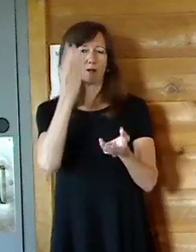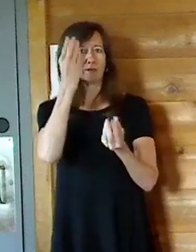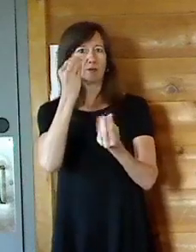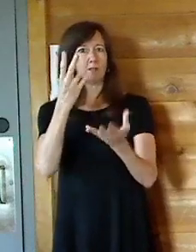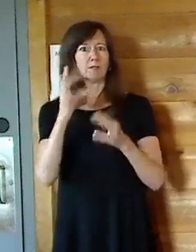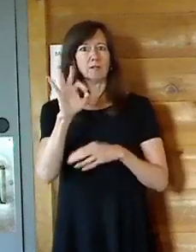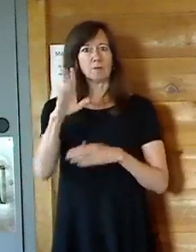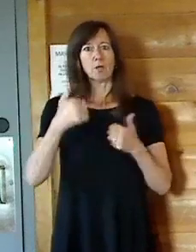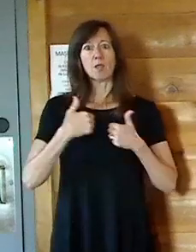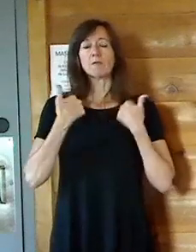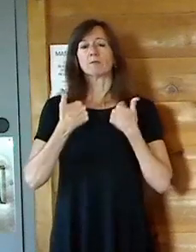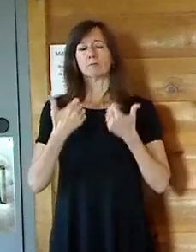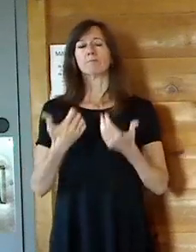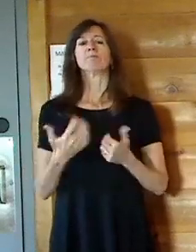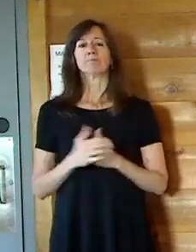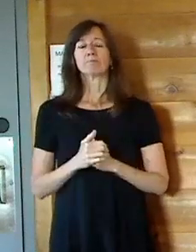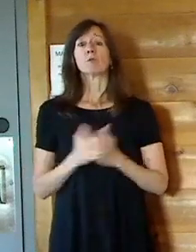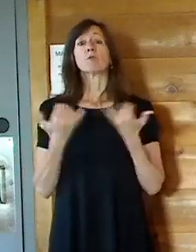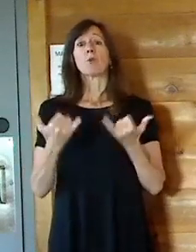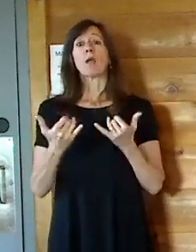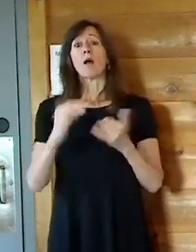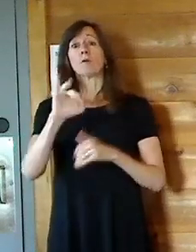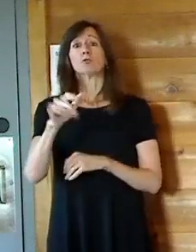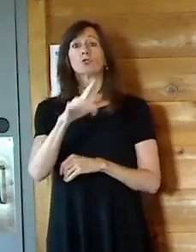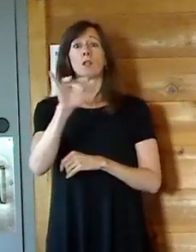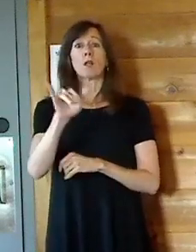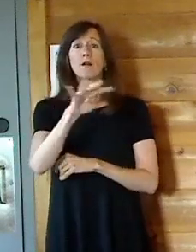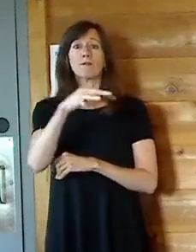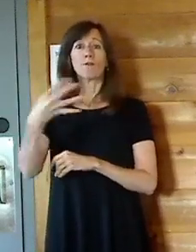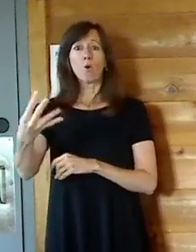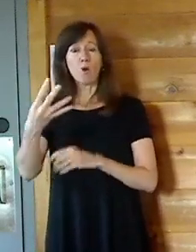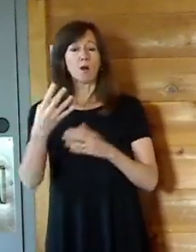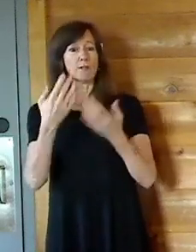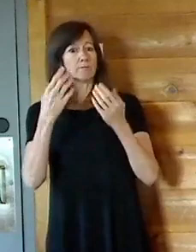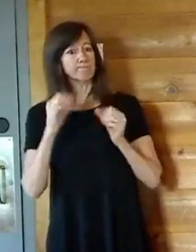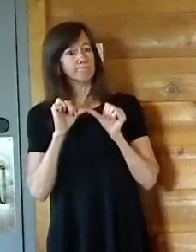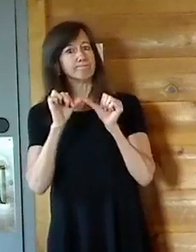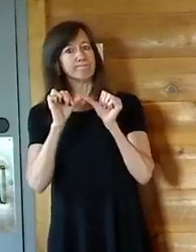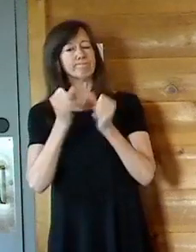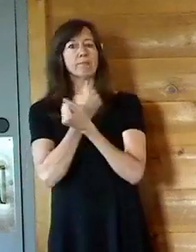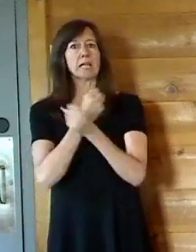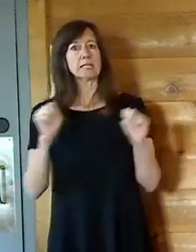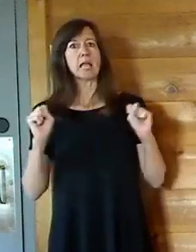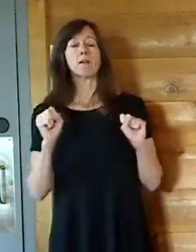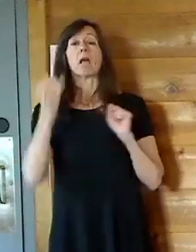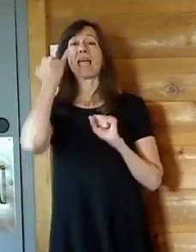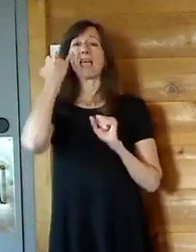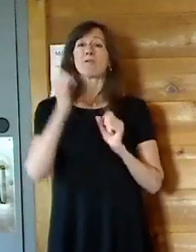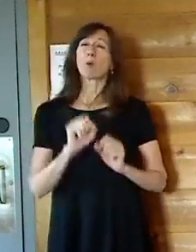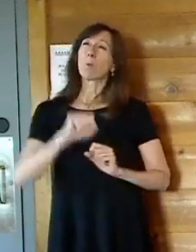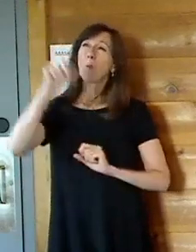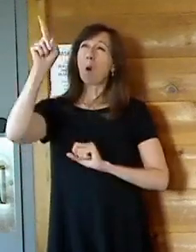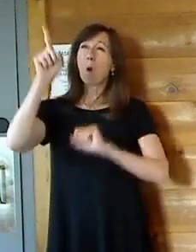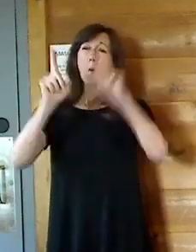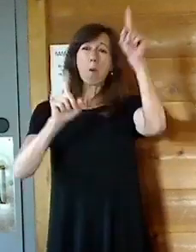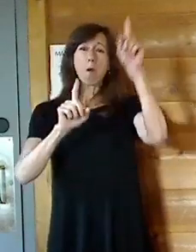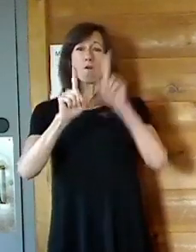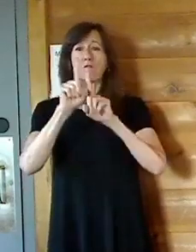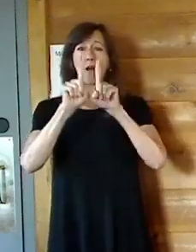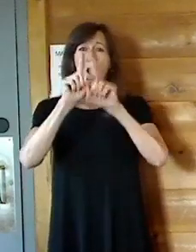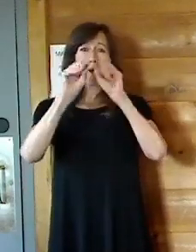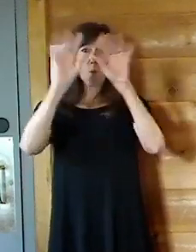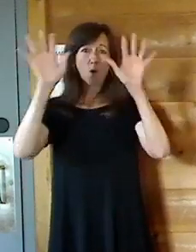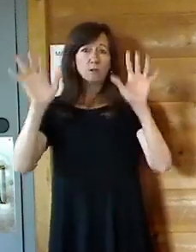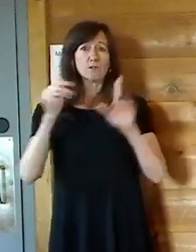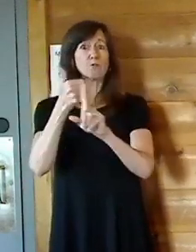Independence Day. If you're shooting off some of your own legal fireworks, do that safely. Make sure you have the ability to